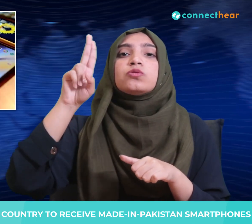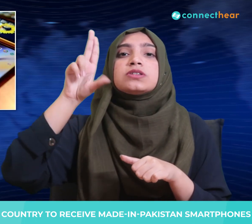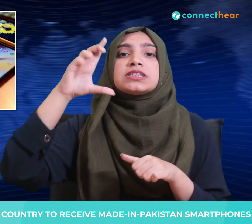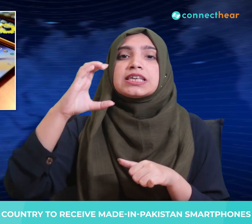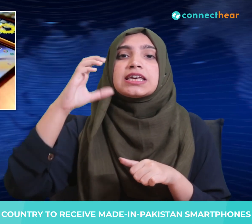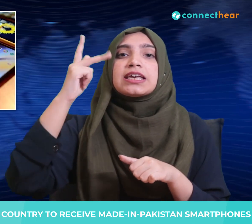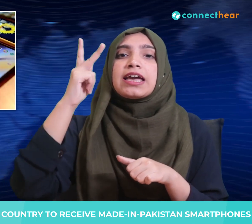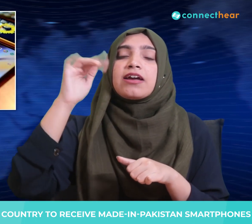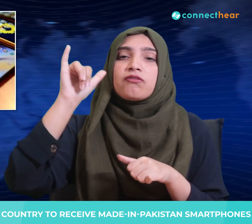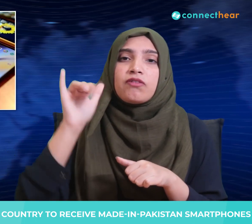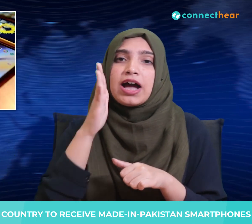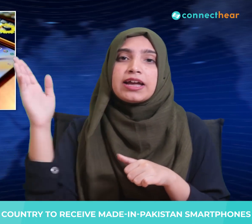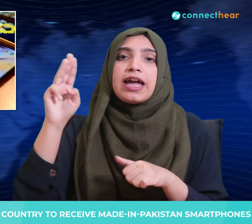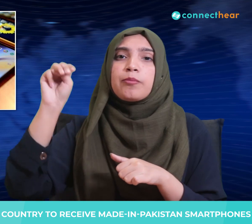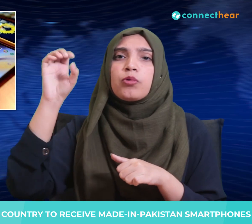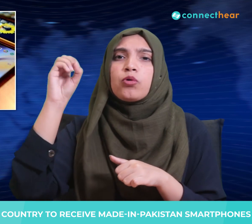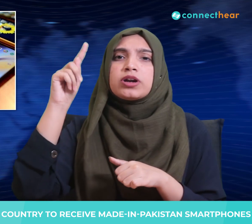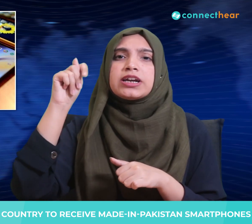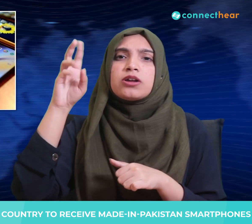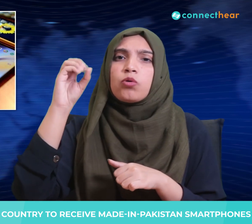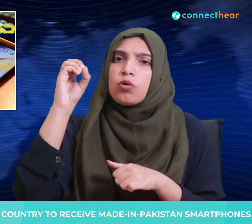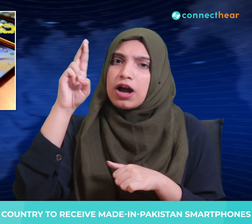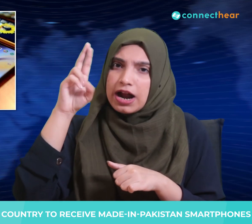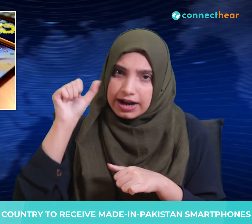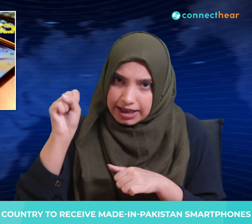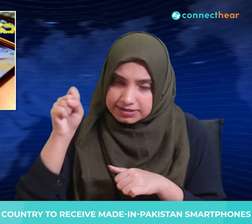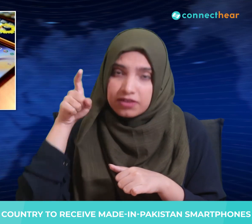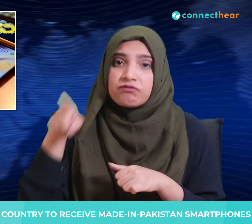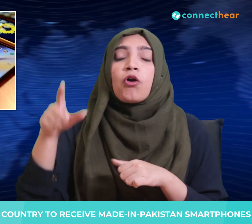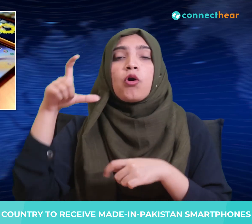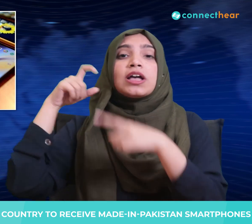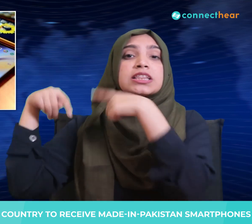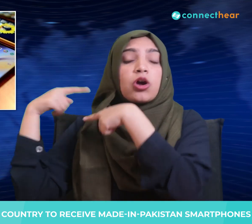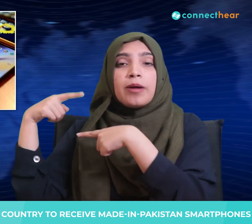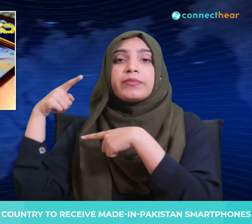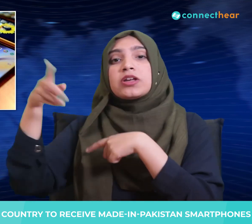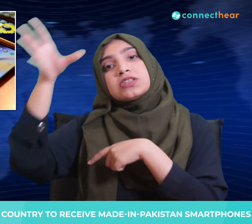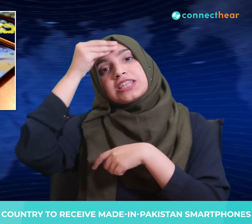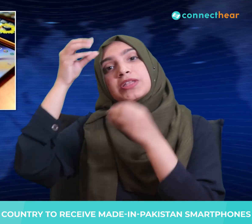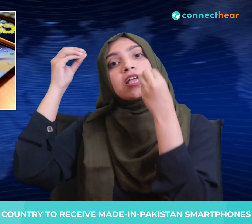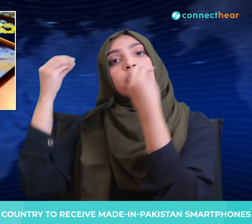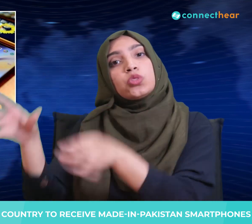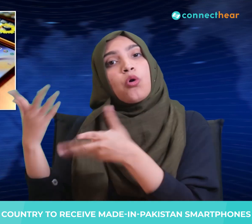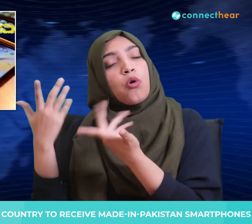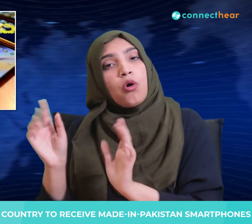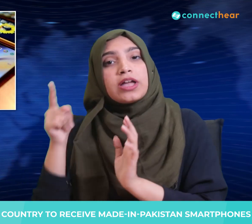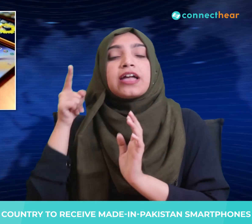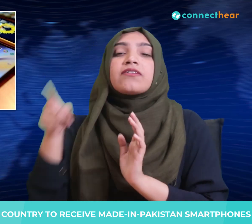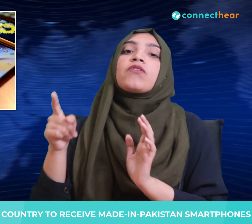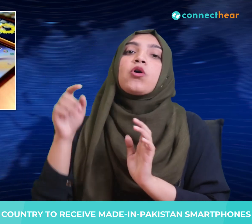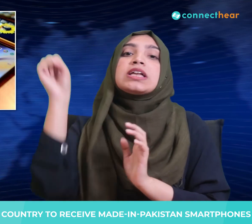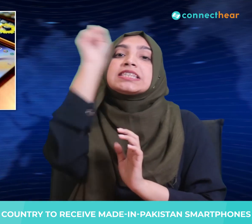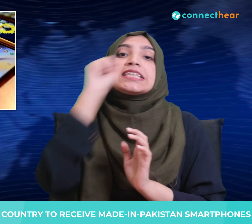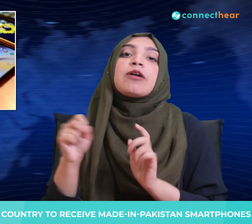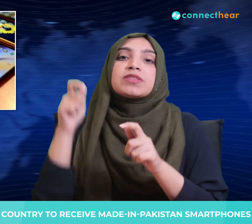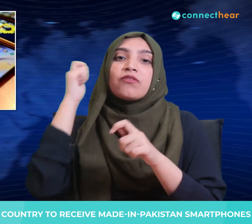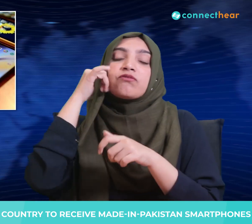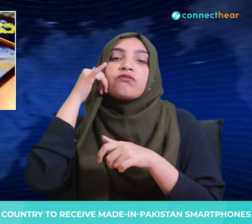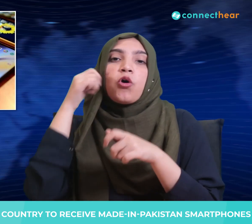brand mobile devices. In addition, numerous Chinese mobile phones manufacturing companies would set up their plants in